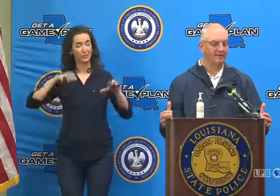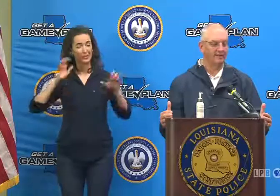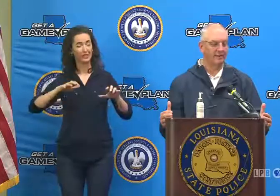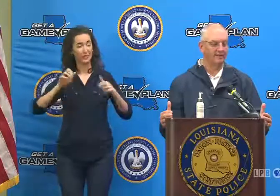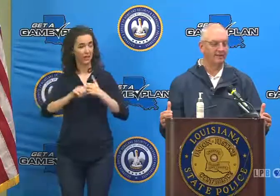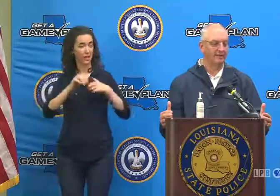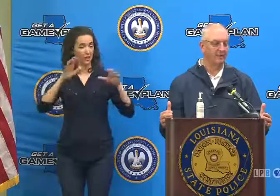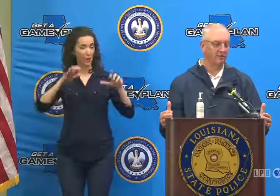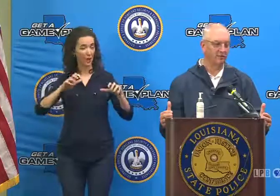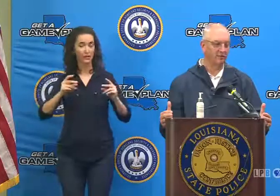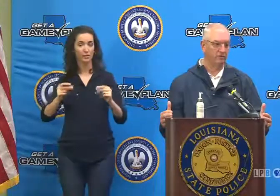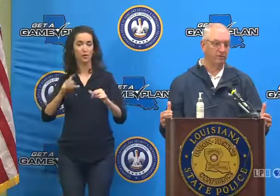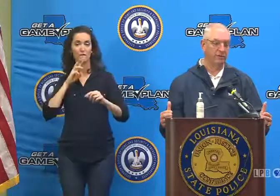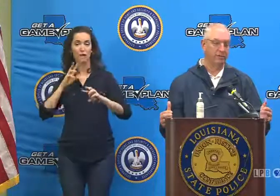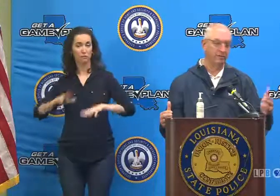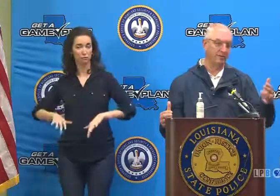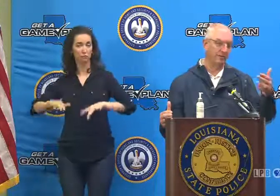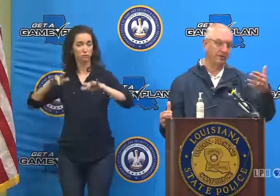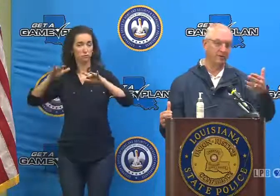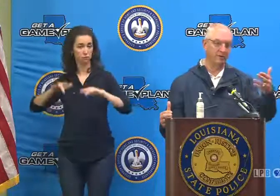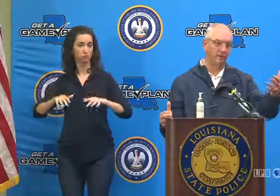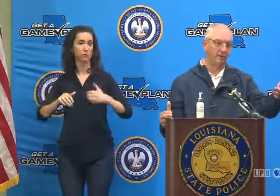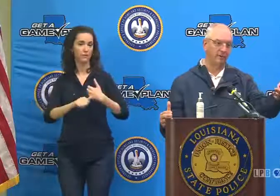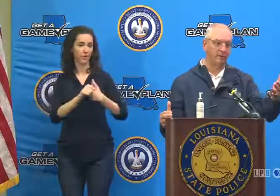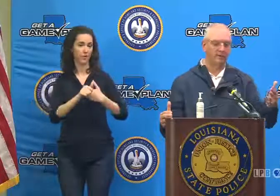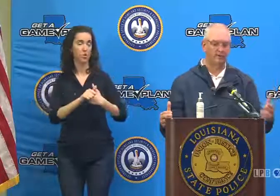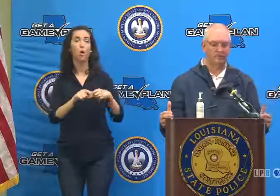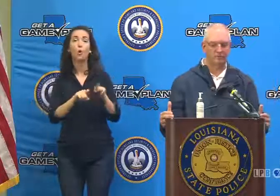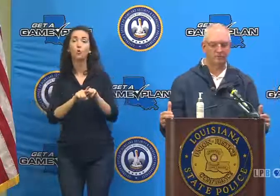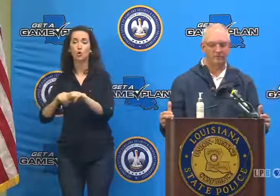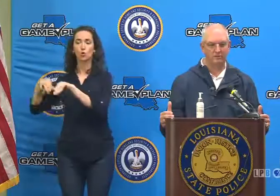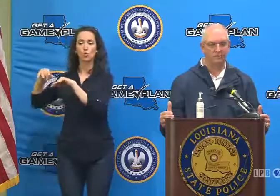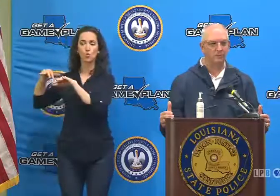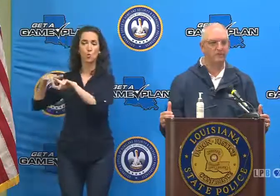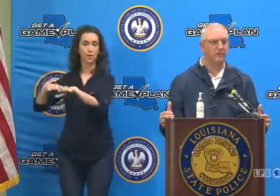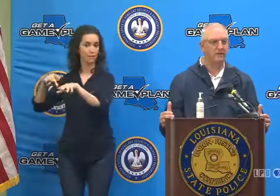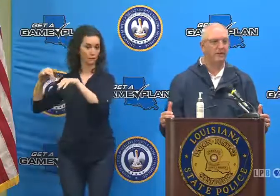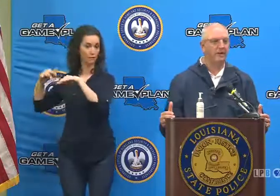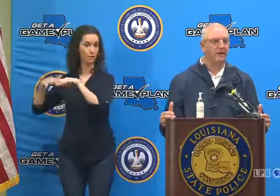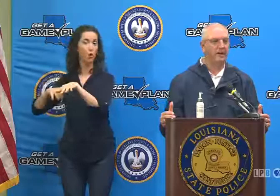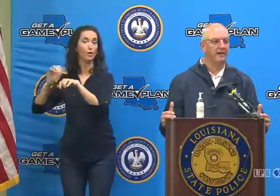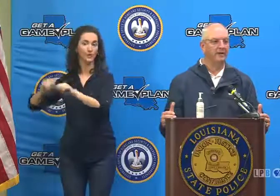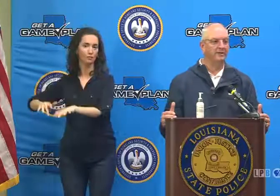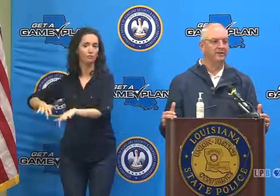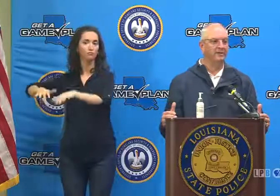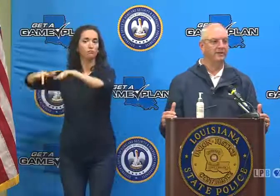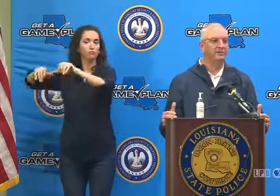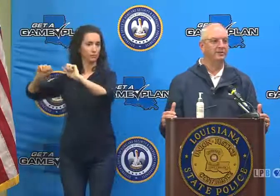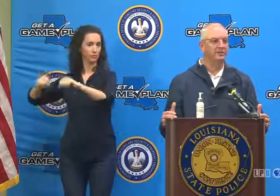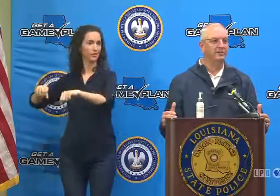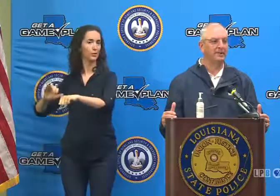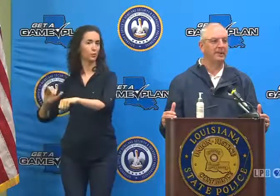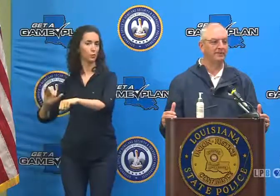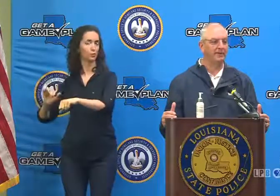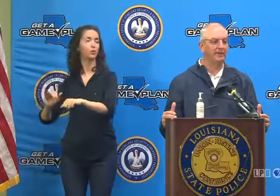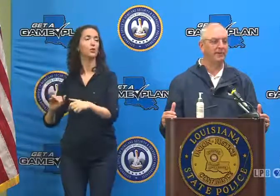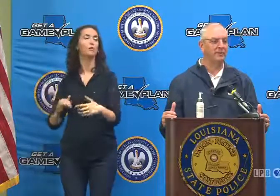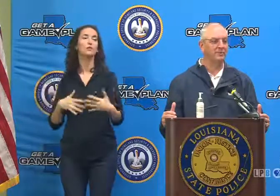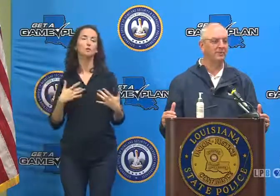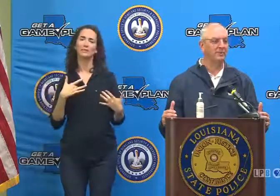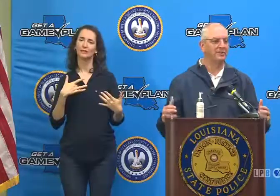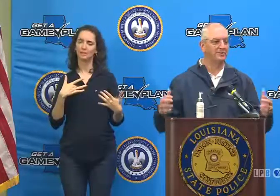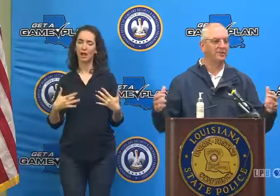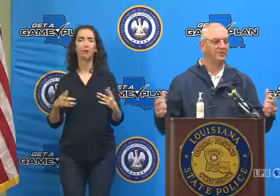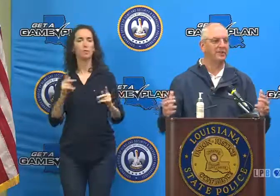and the flash flooding that's associated with that. And by the way, river flooding is possible too. And so individuals typically have a